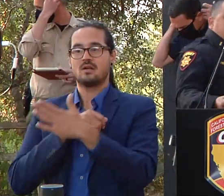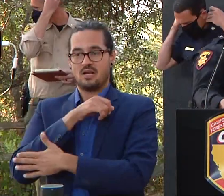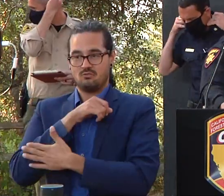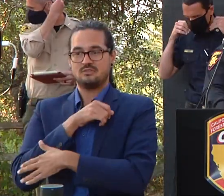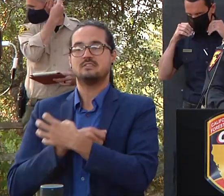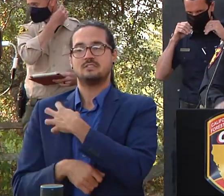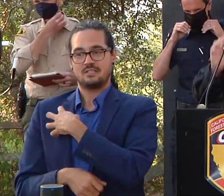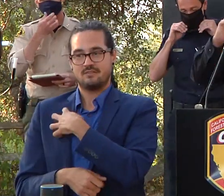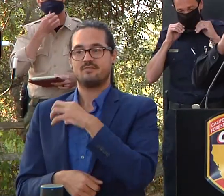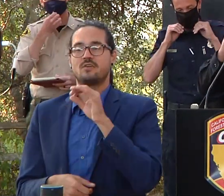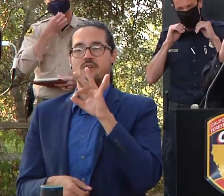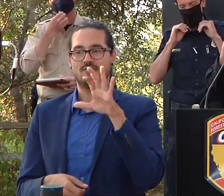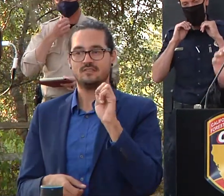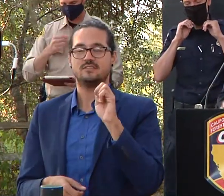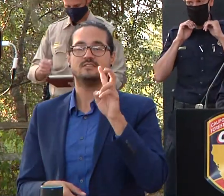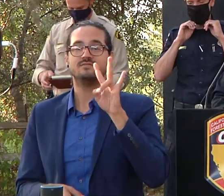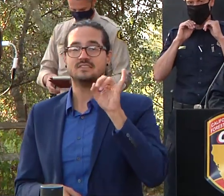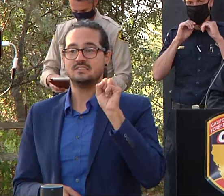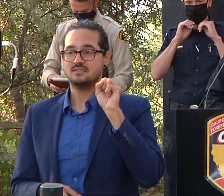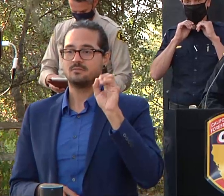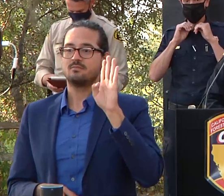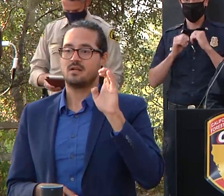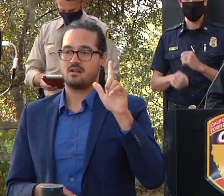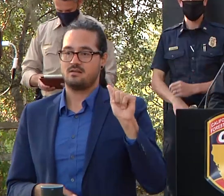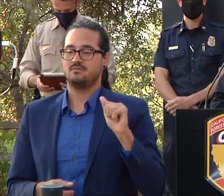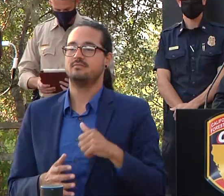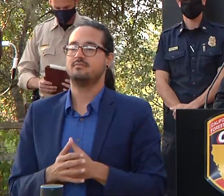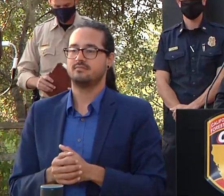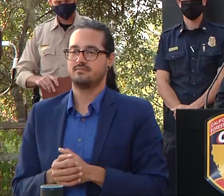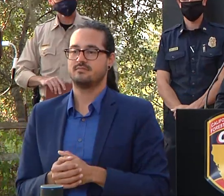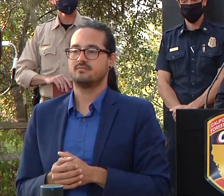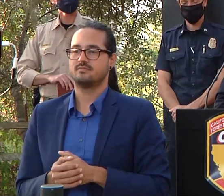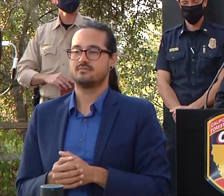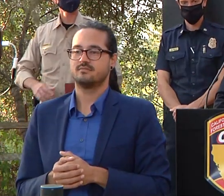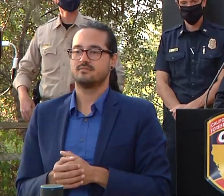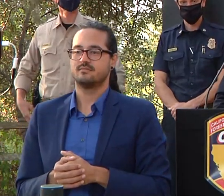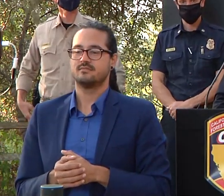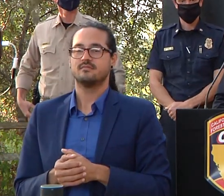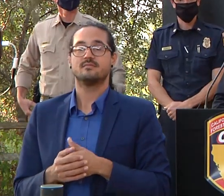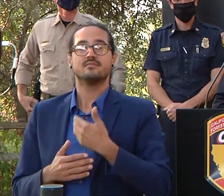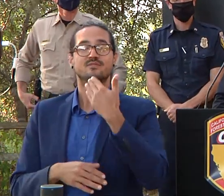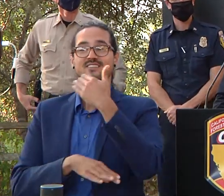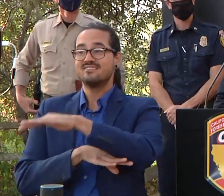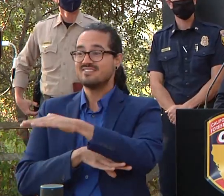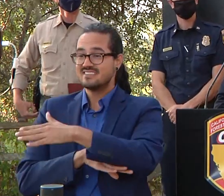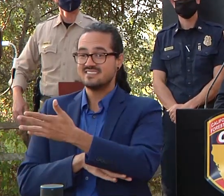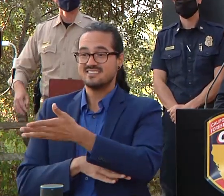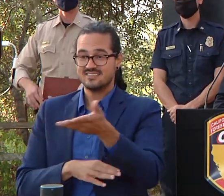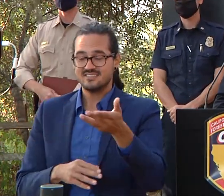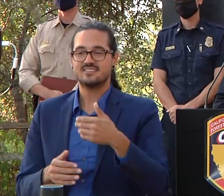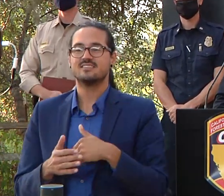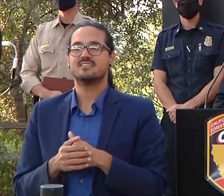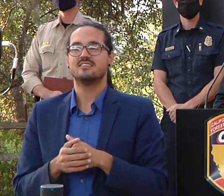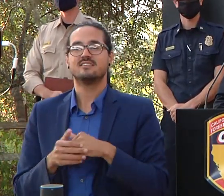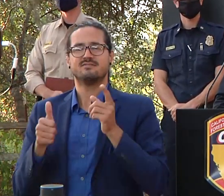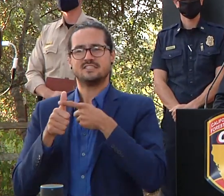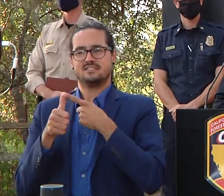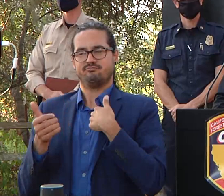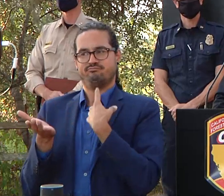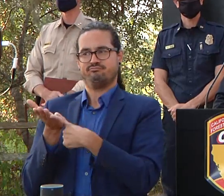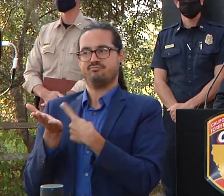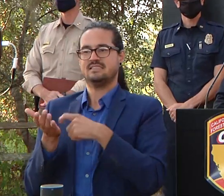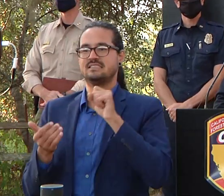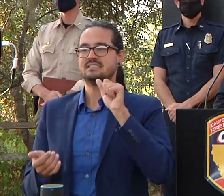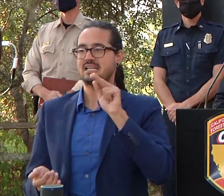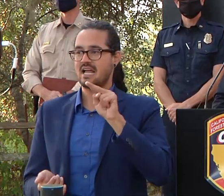just this down a little bit good evening first and foremost the san mateo county sheriff's office wants to thank cal fire